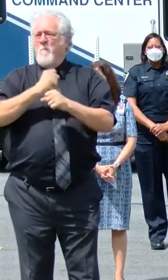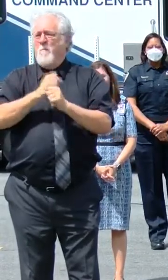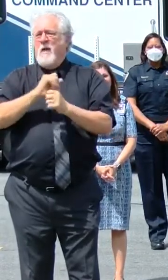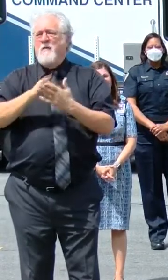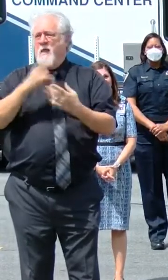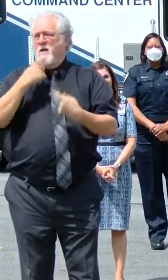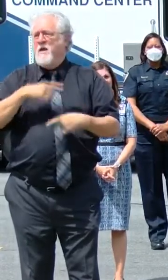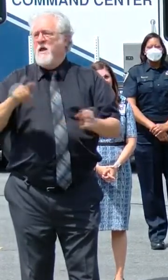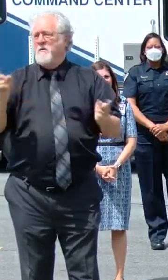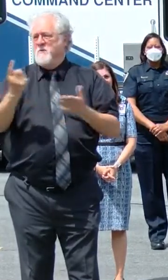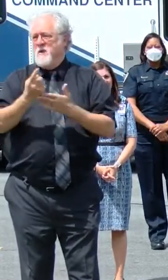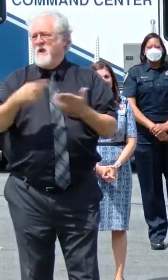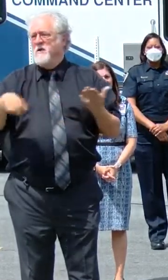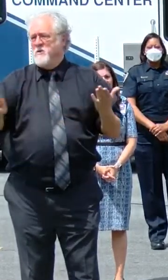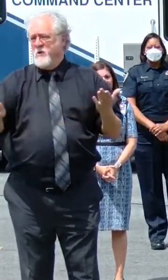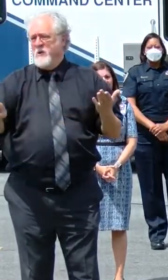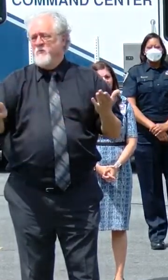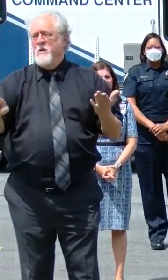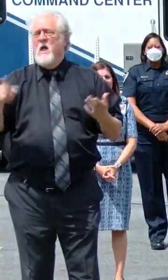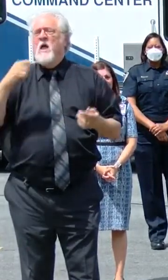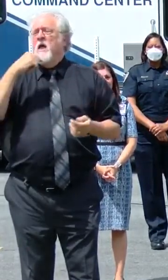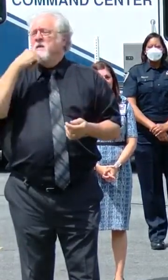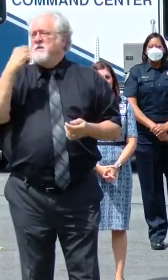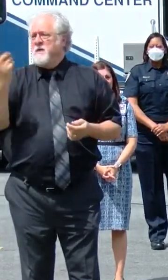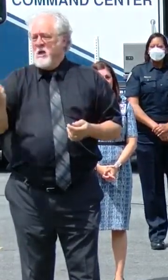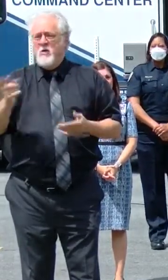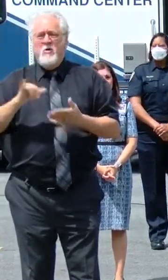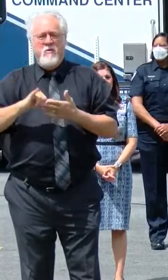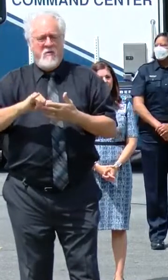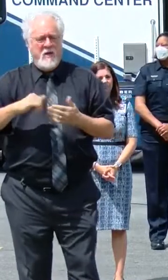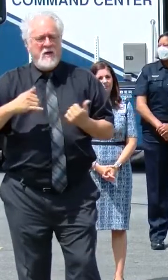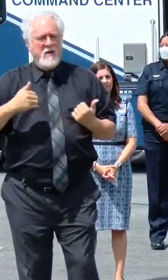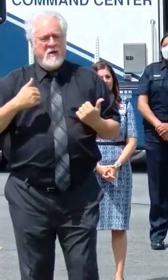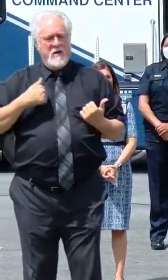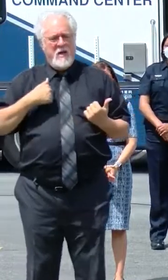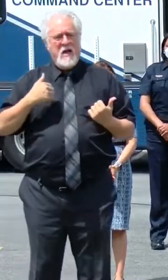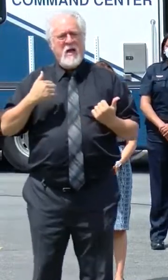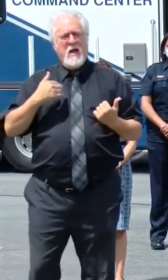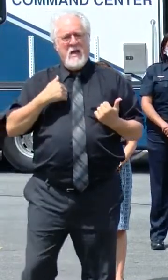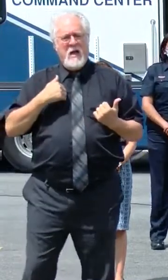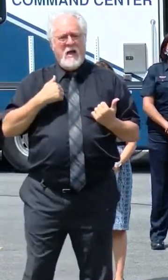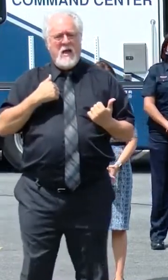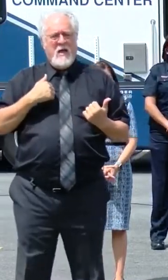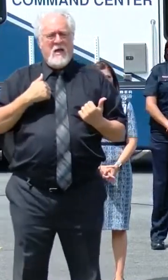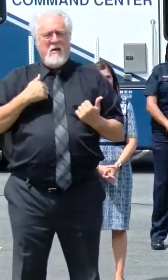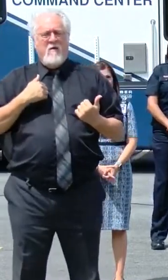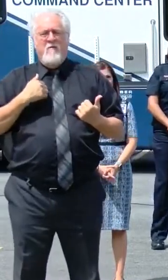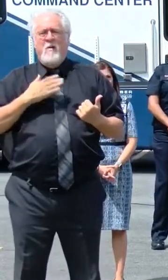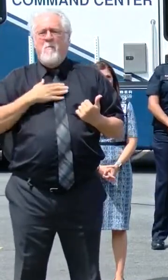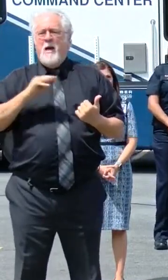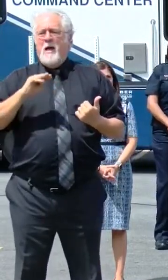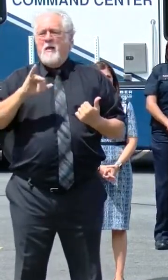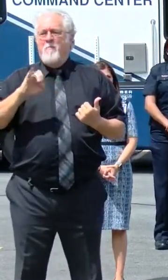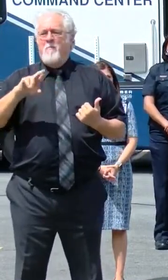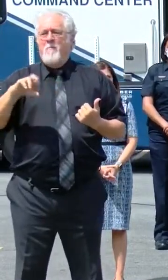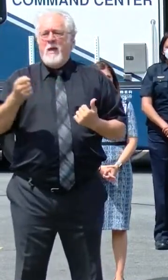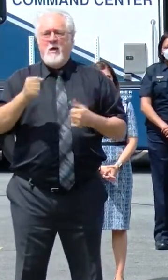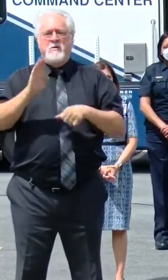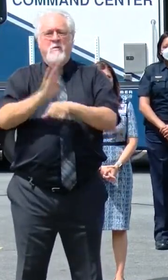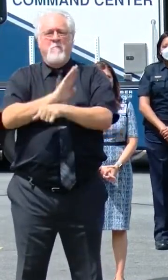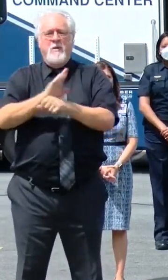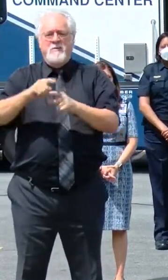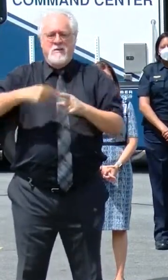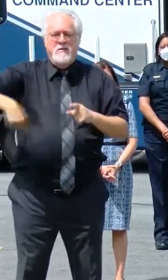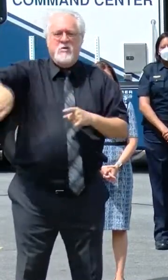announcement next week. I will tell you, though, that I have in place my mayor's business roundtable.